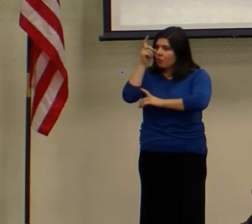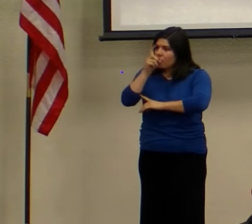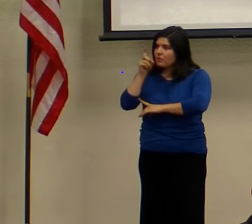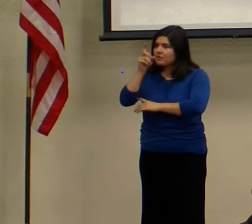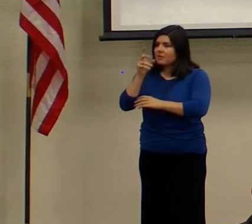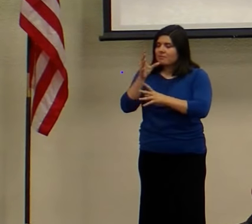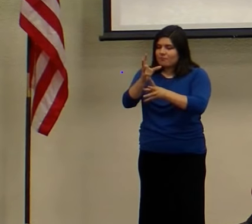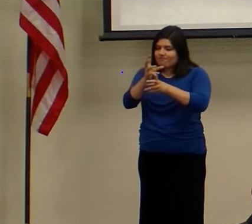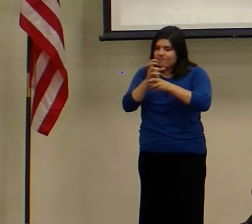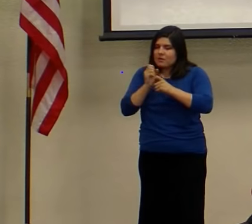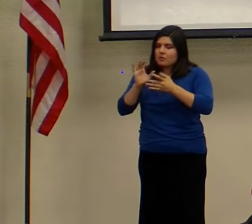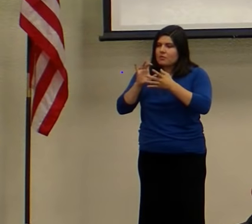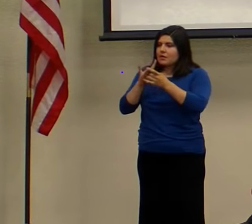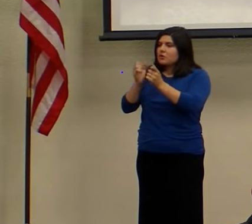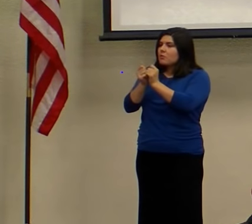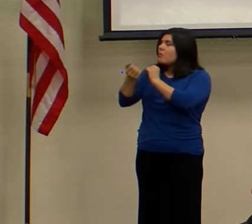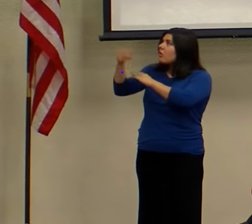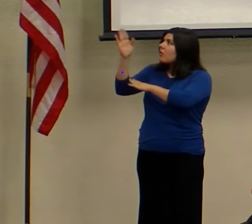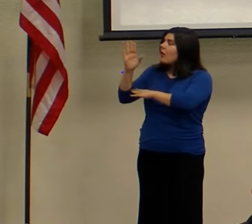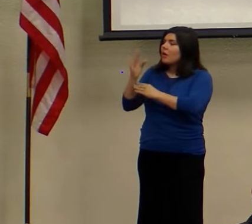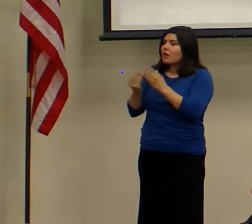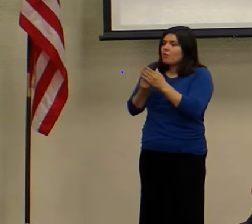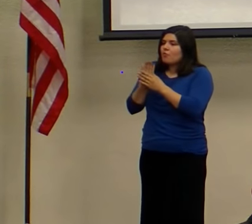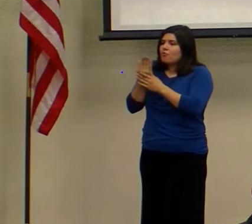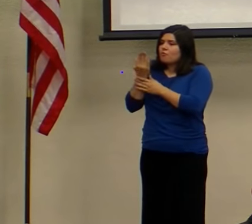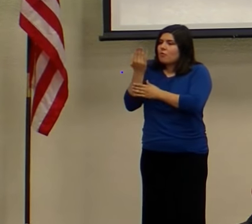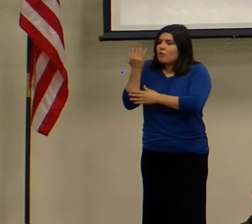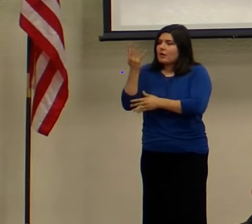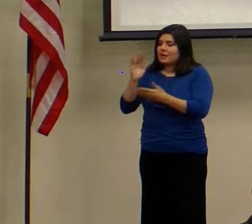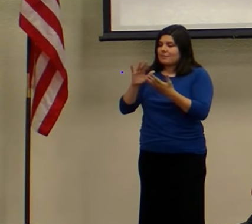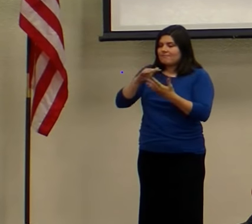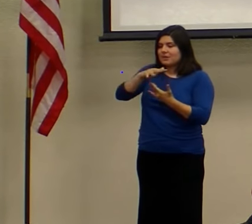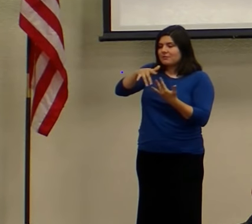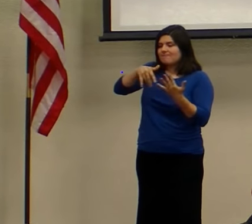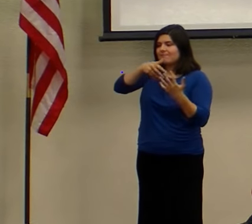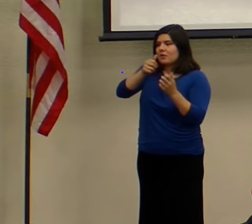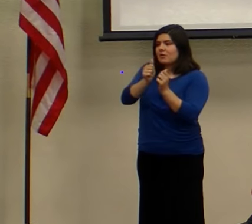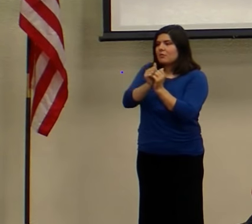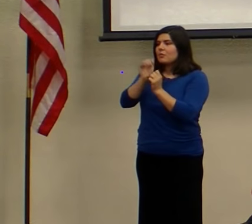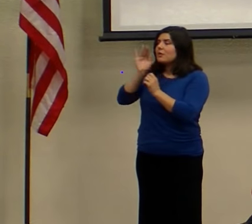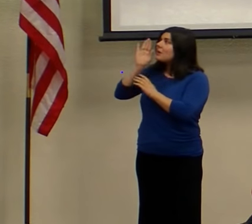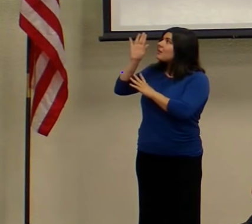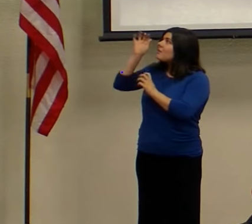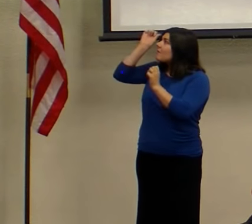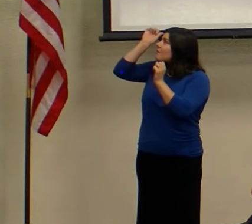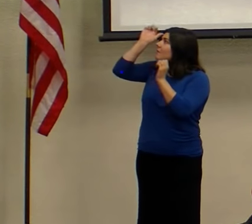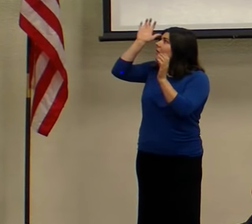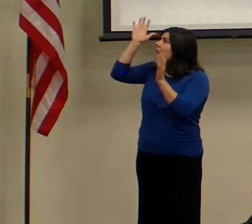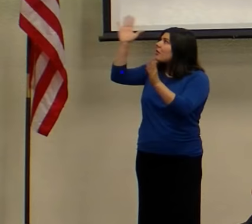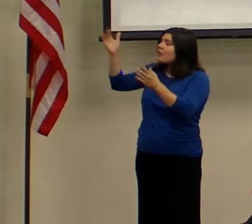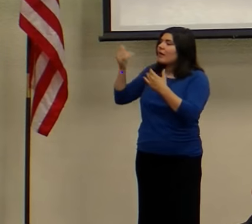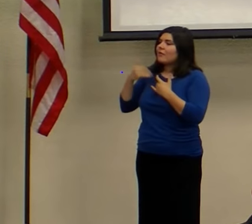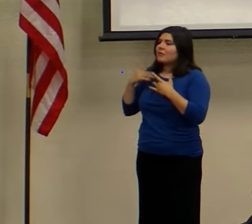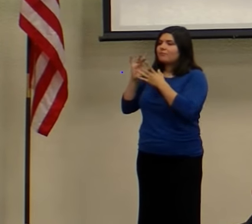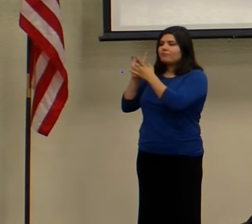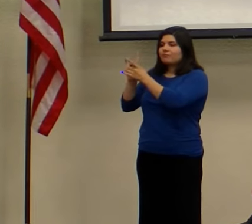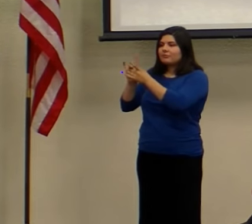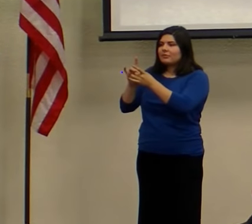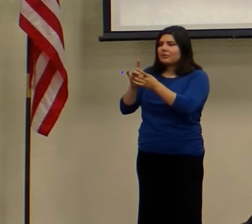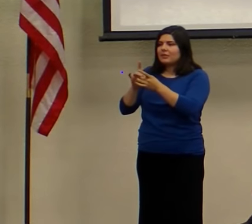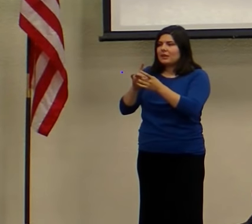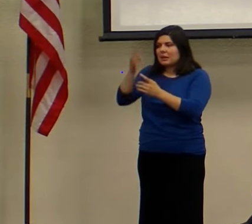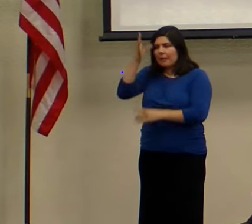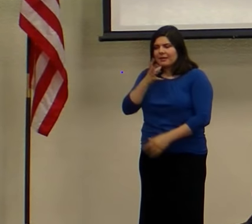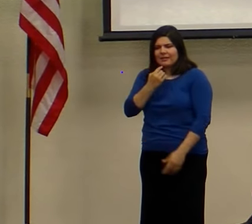that relationship with God, and growing and being surrounded by his Father. And so they say, Jesus, what are you doing?